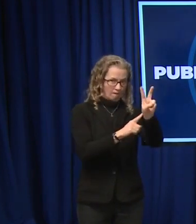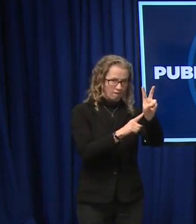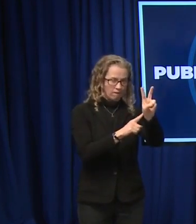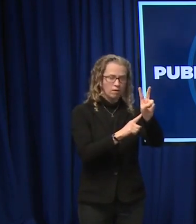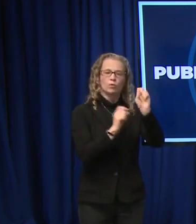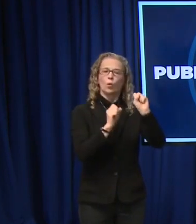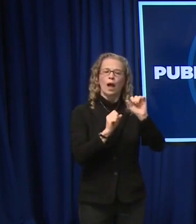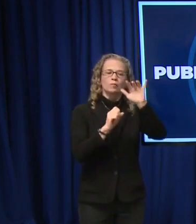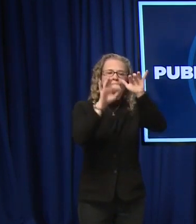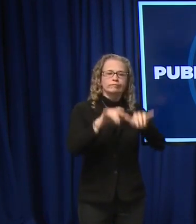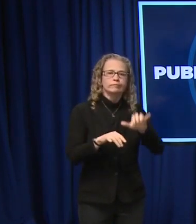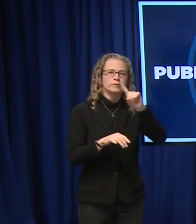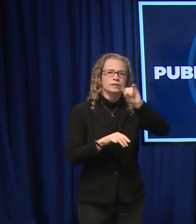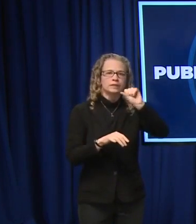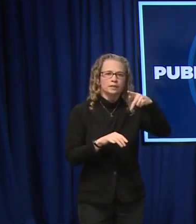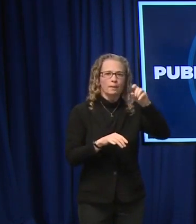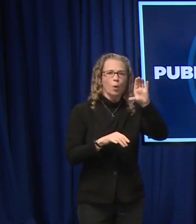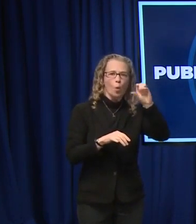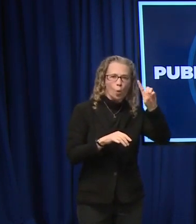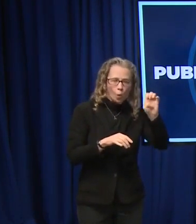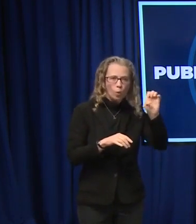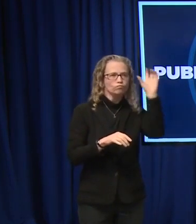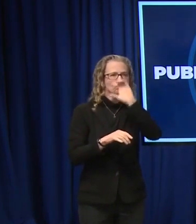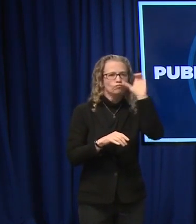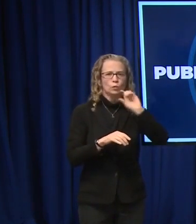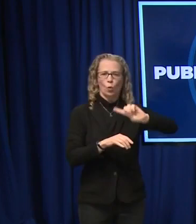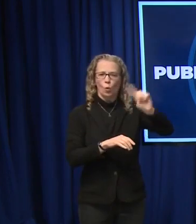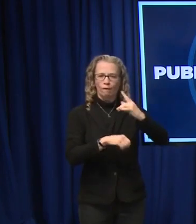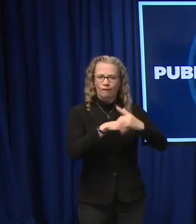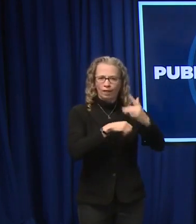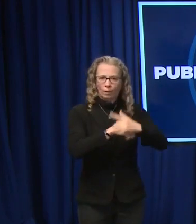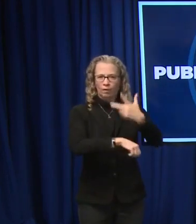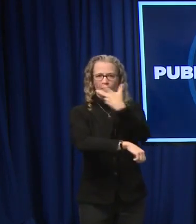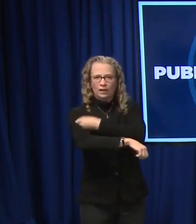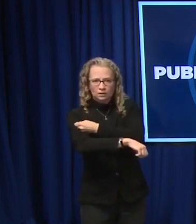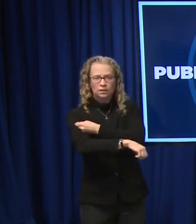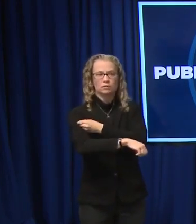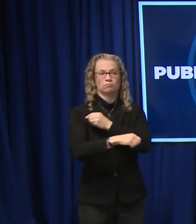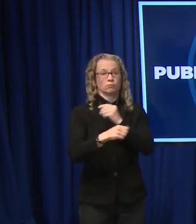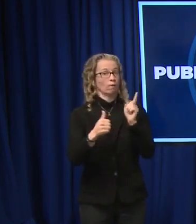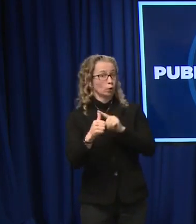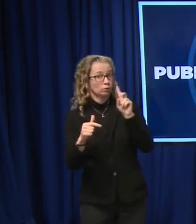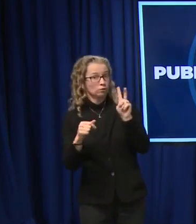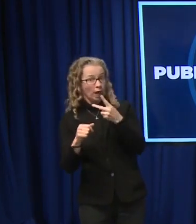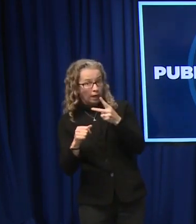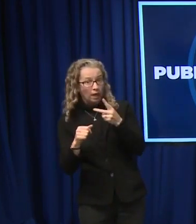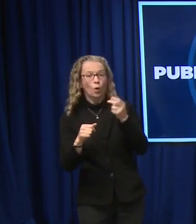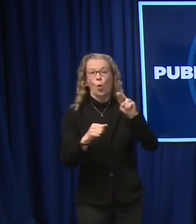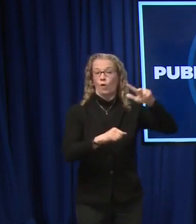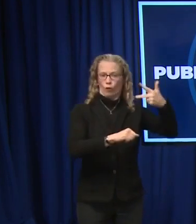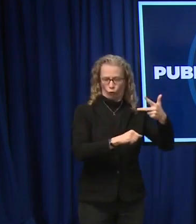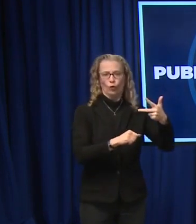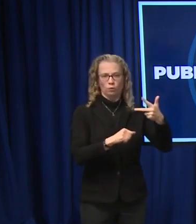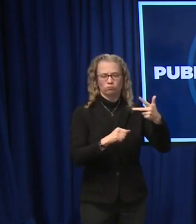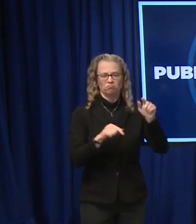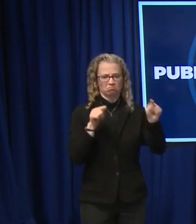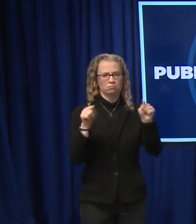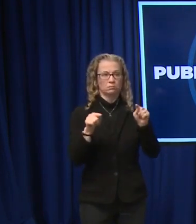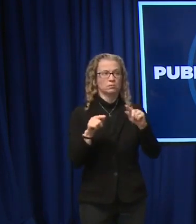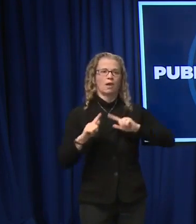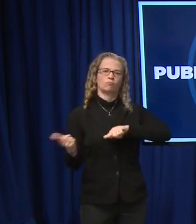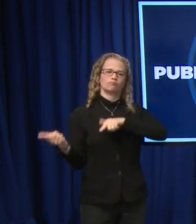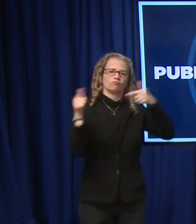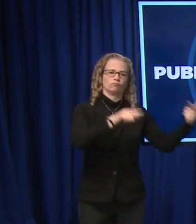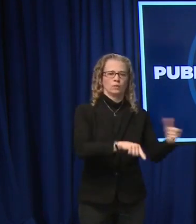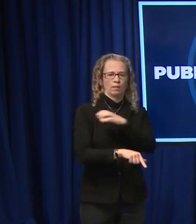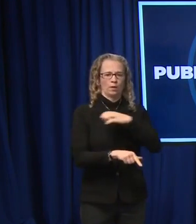vaccine product to either initiate vaccination and become fully vaccinated or seek out a booster dose. And with that, I will hand things over to the